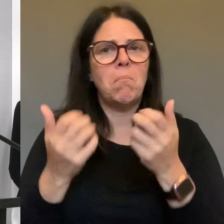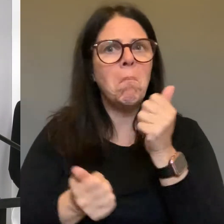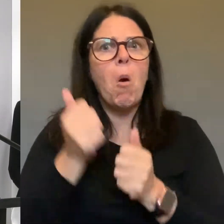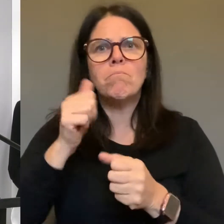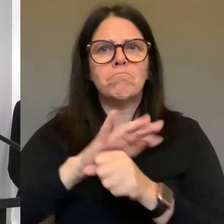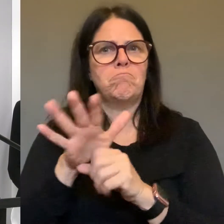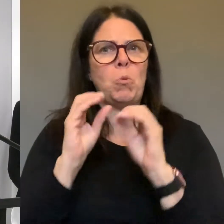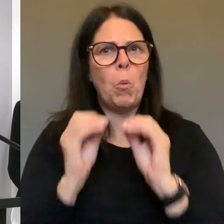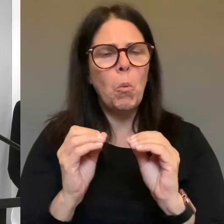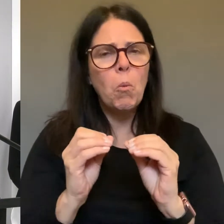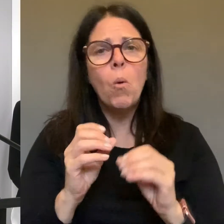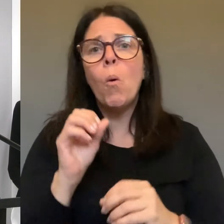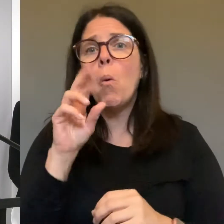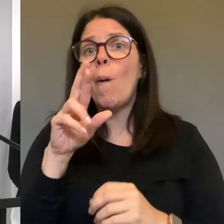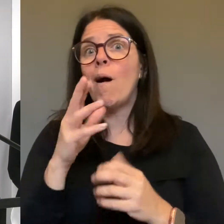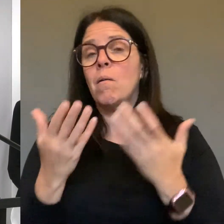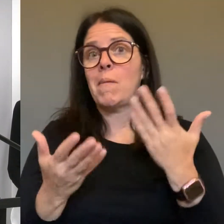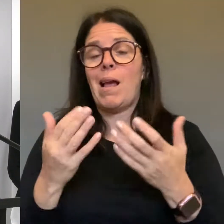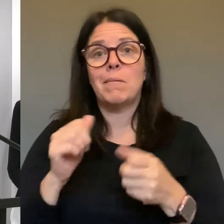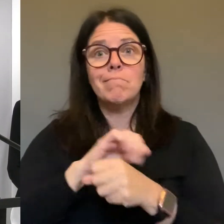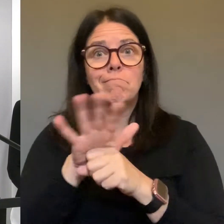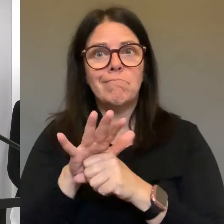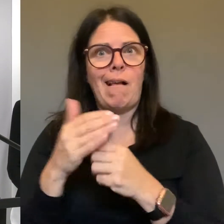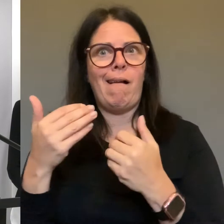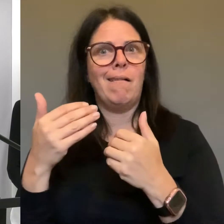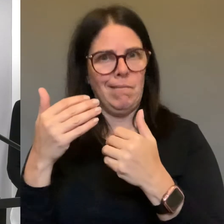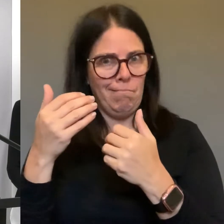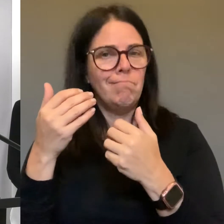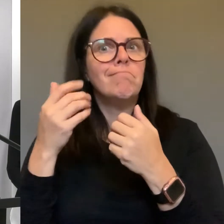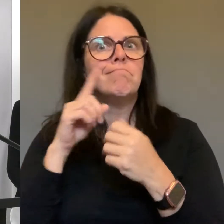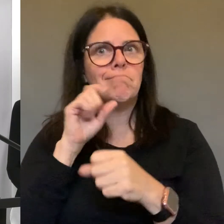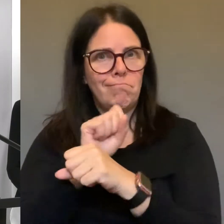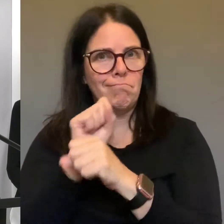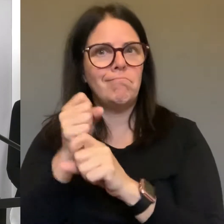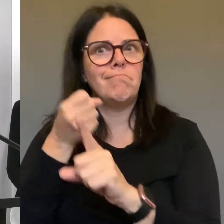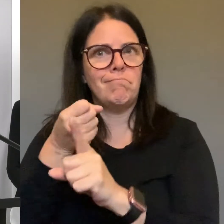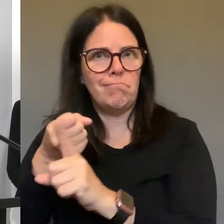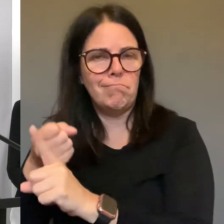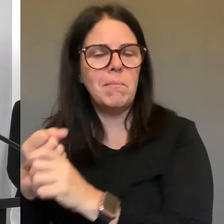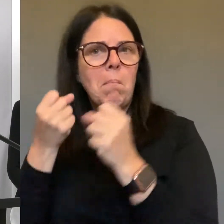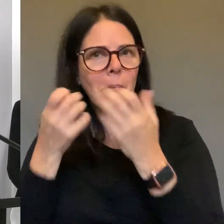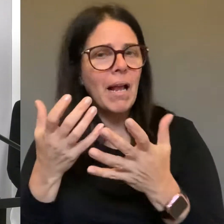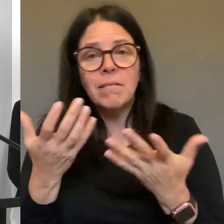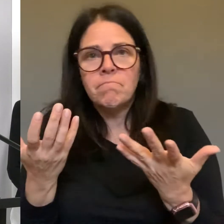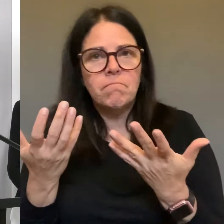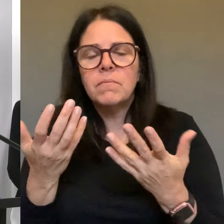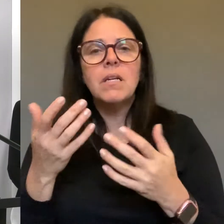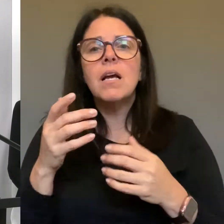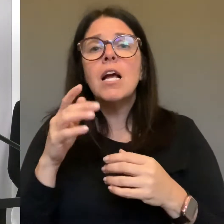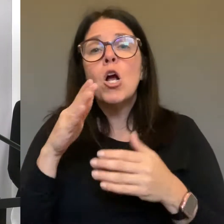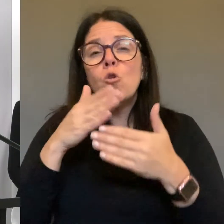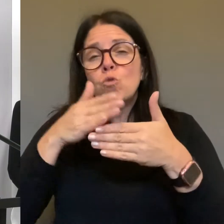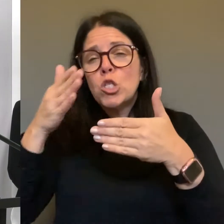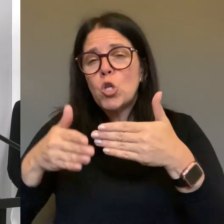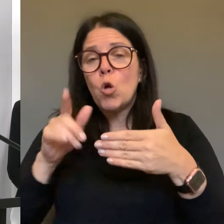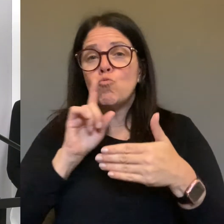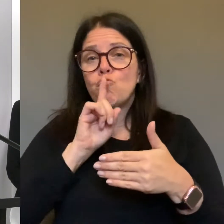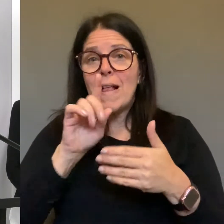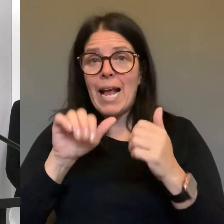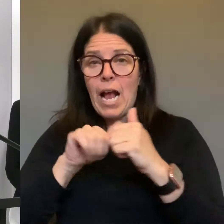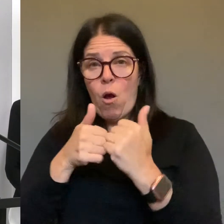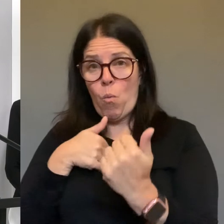management may change depending on what their diagnosis is. We need those results and I think it's getting the results